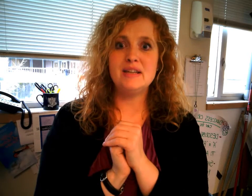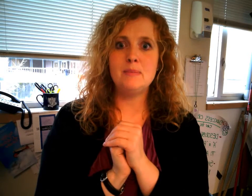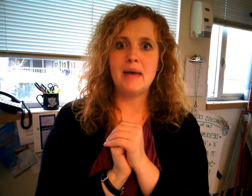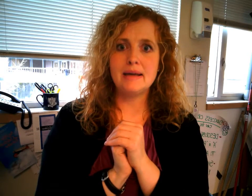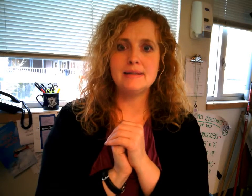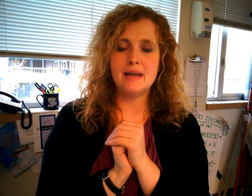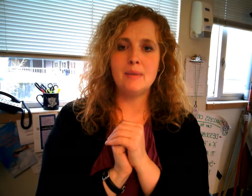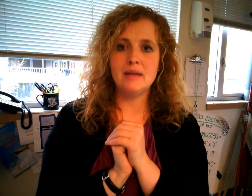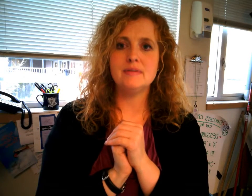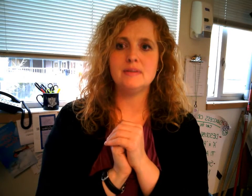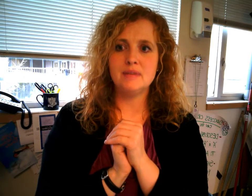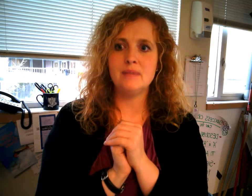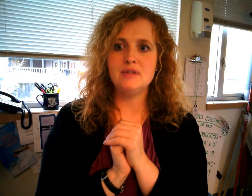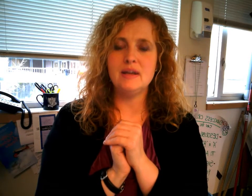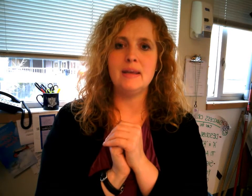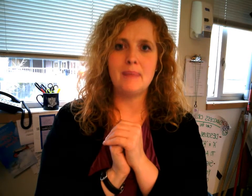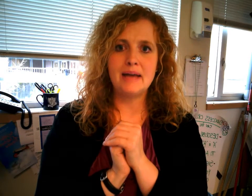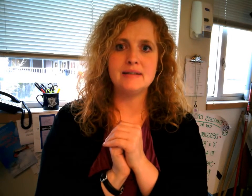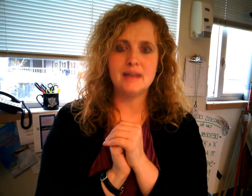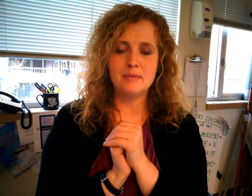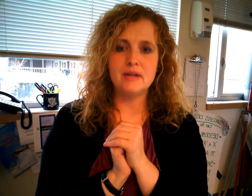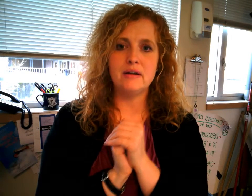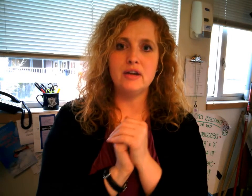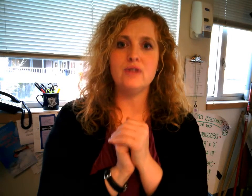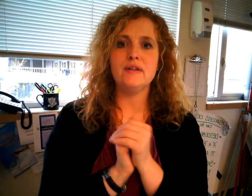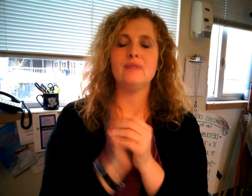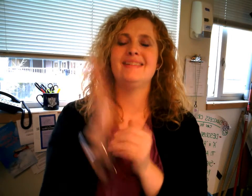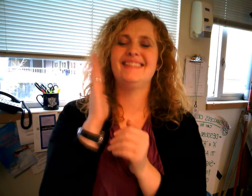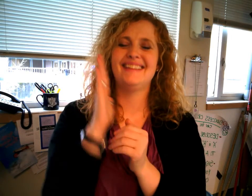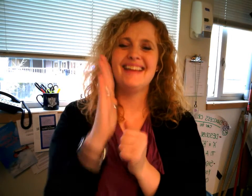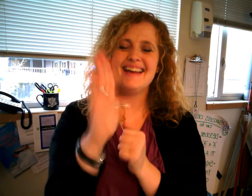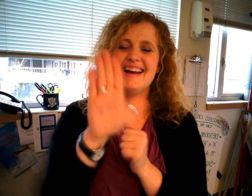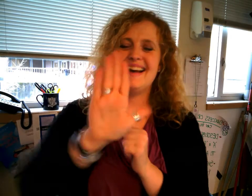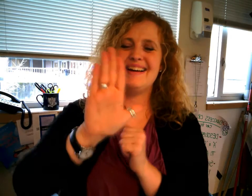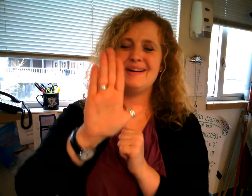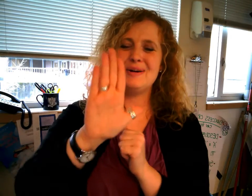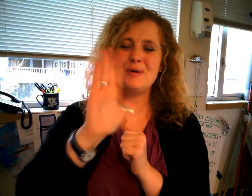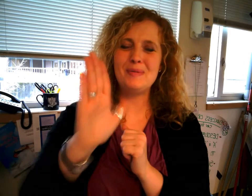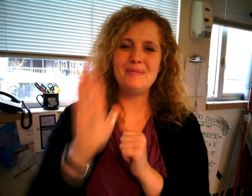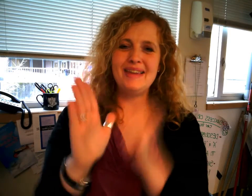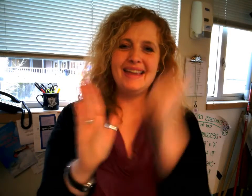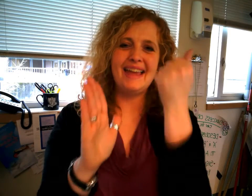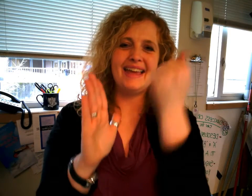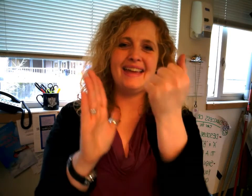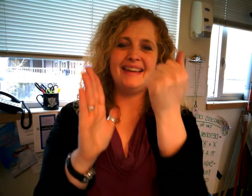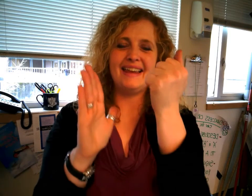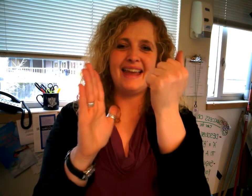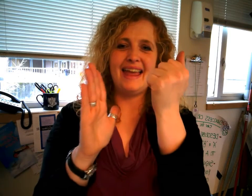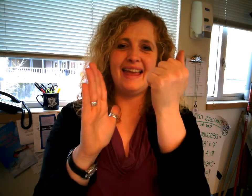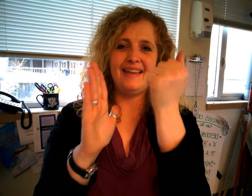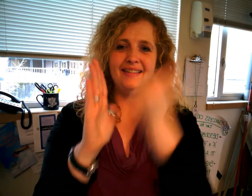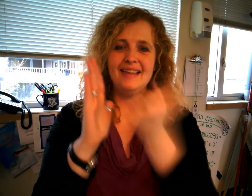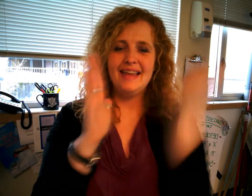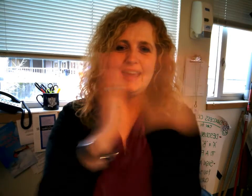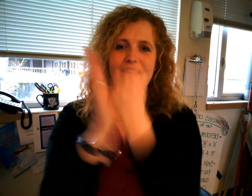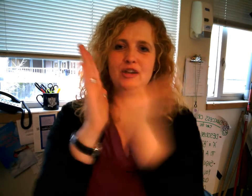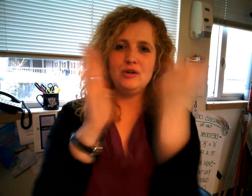backstabbing sometimes you can get backstabbed in an interview open B and an A and you're